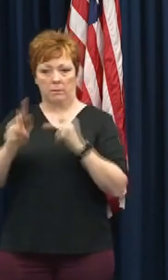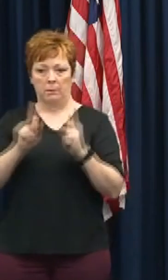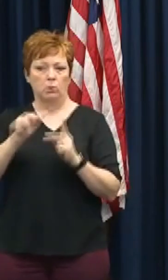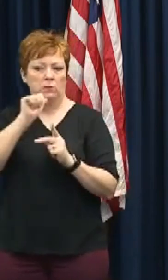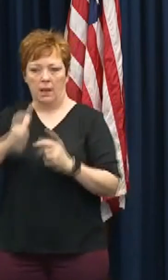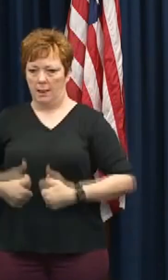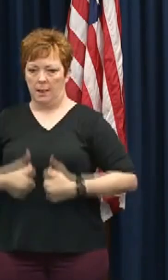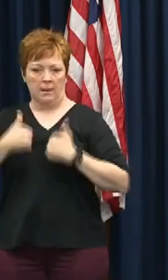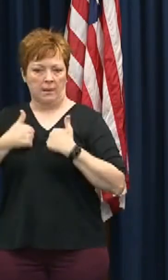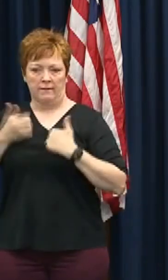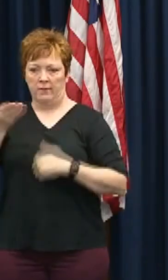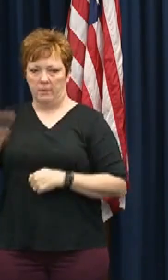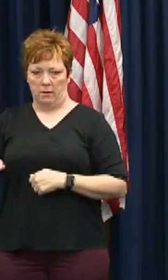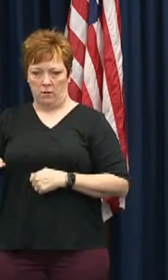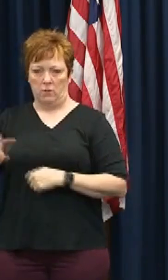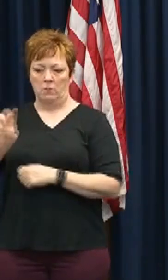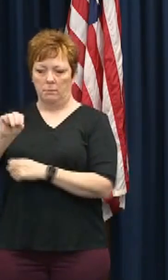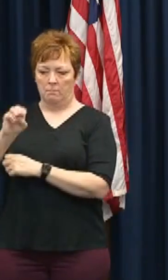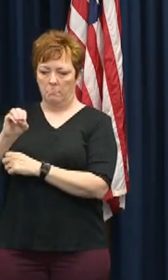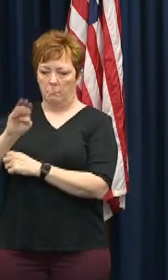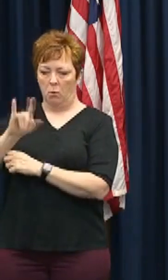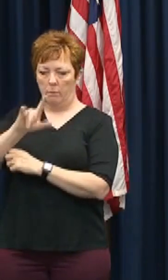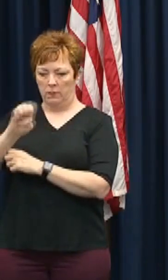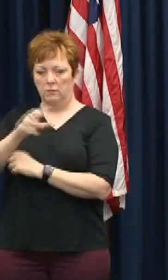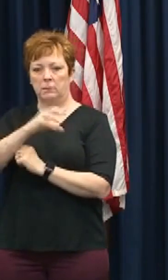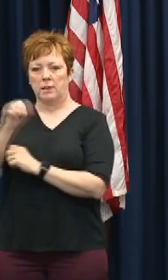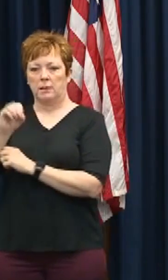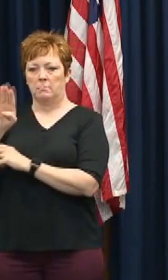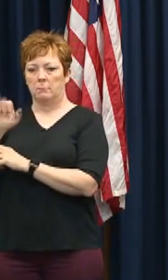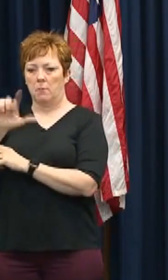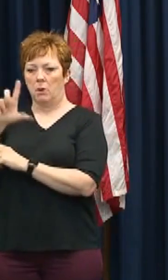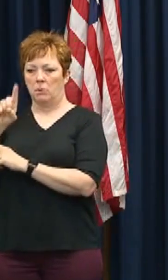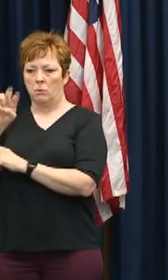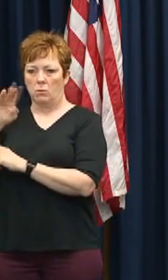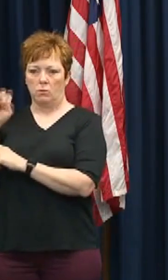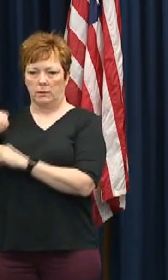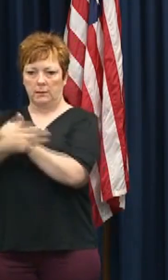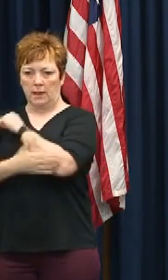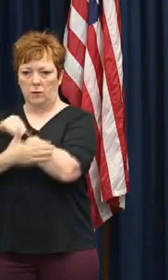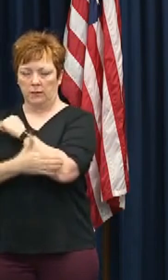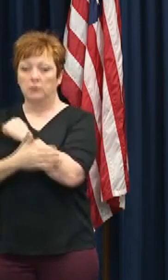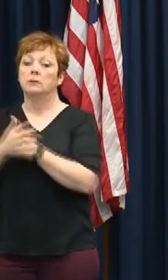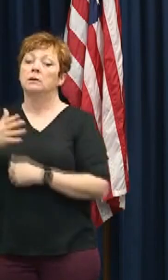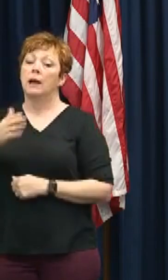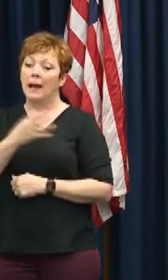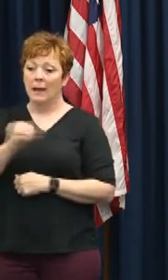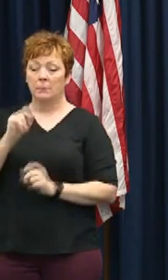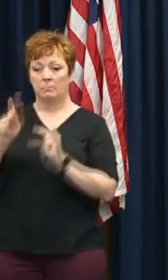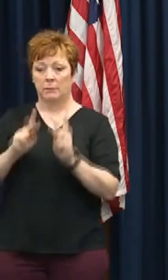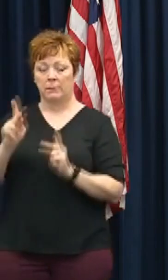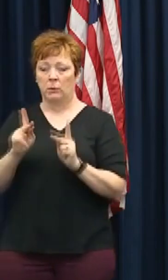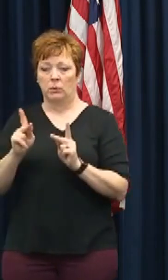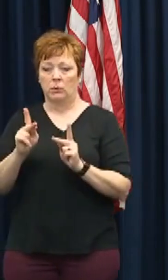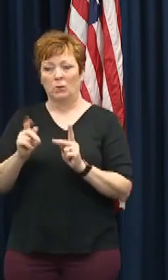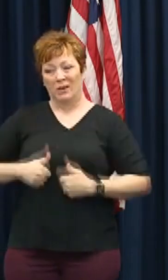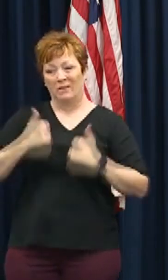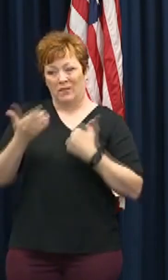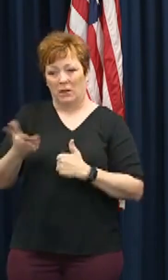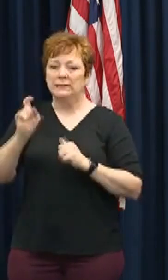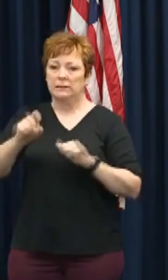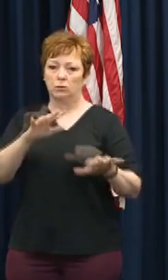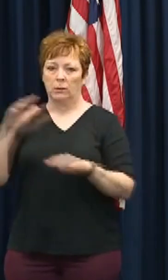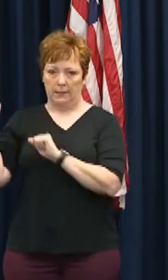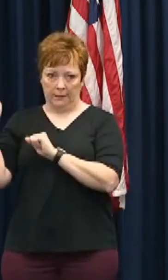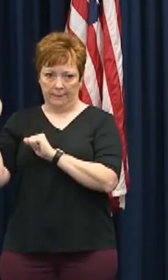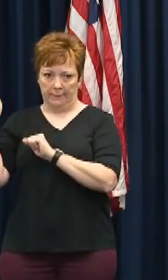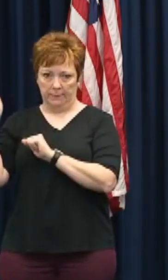residents who live in low-lying areas that are prone to flood, needed to leave as soon as possible. I